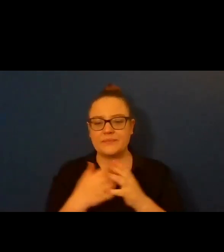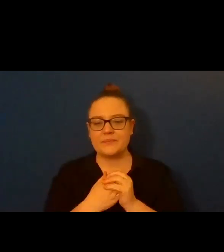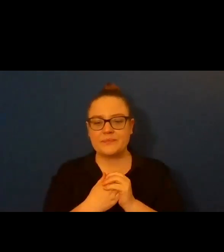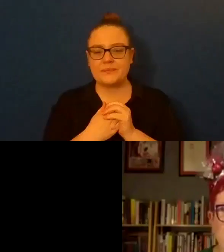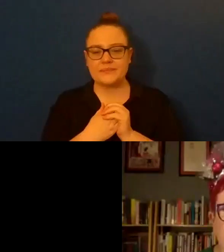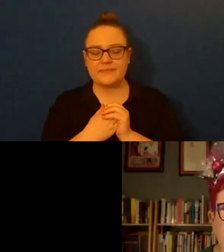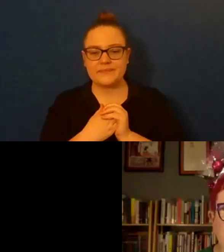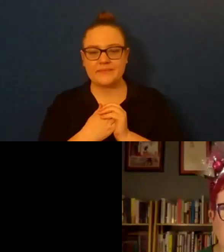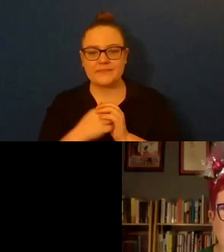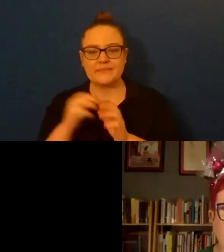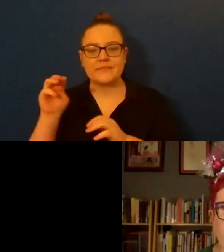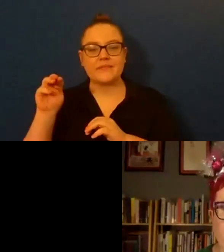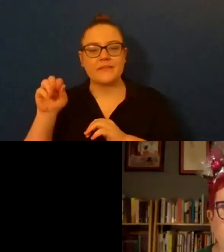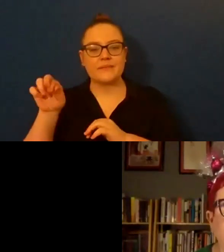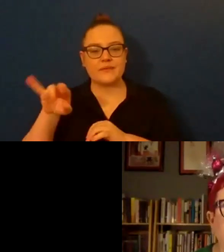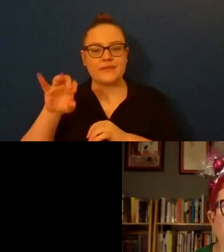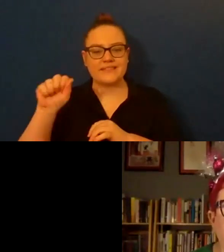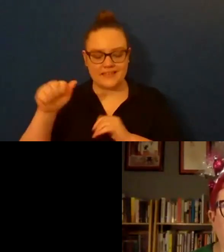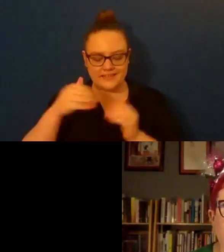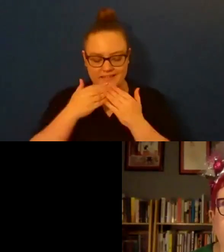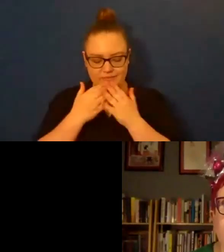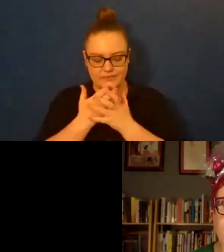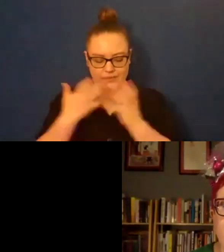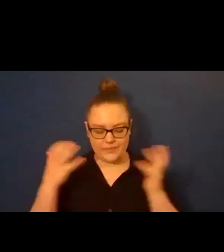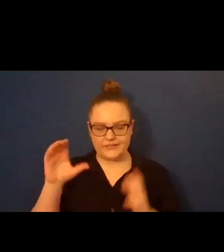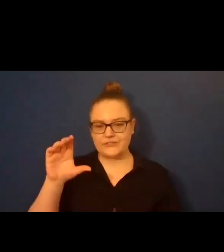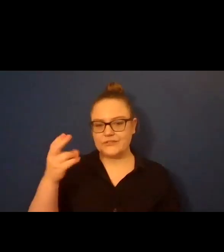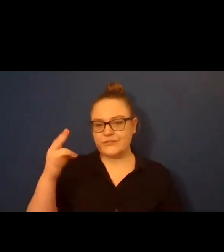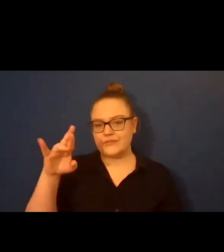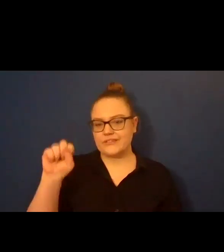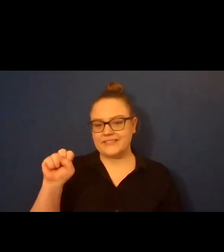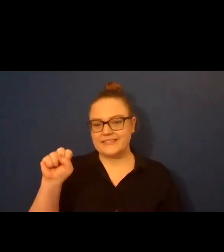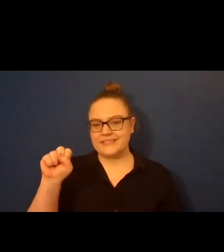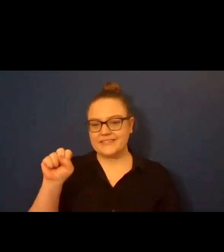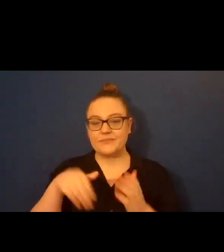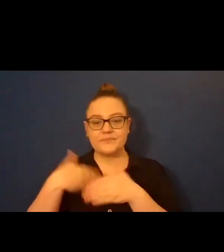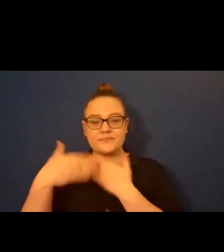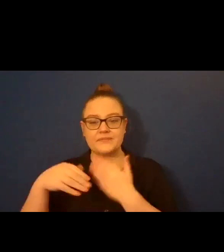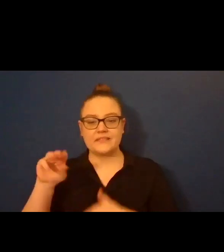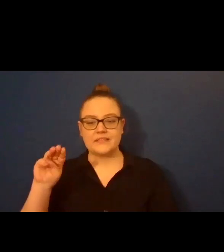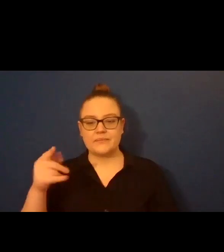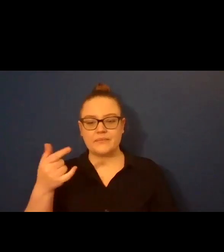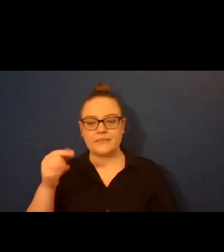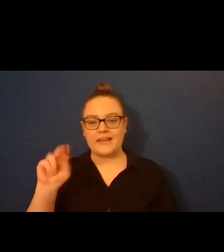Thanks so much, Chris. Those were beautiful. Okay, next up, we have Megan Steele Strath.